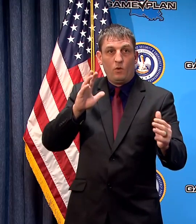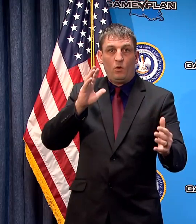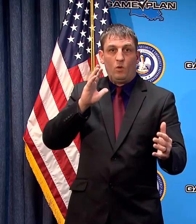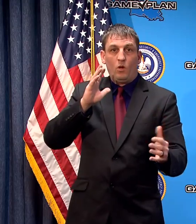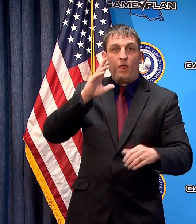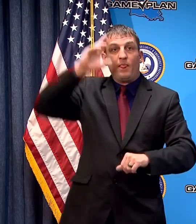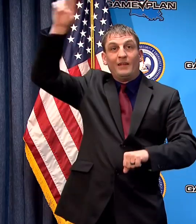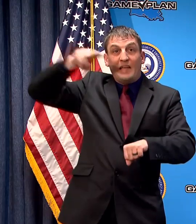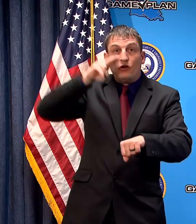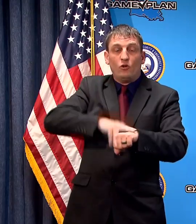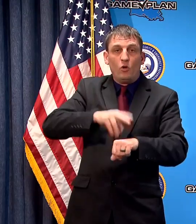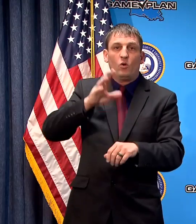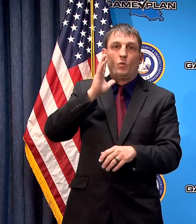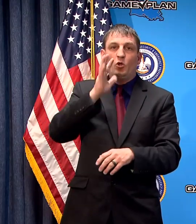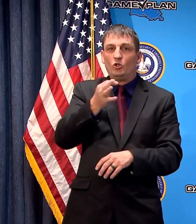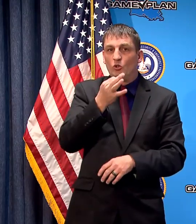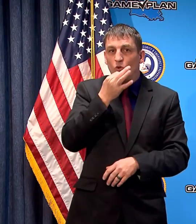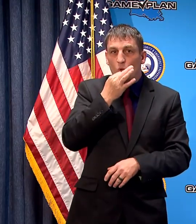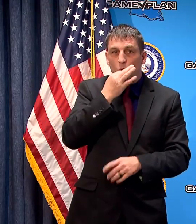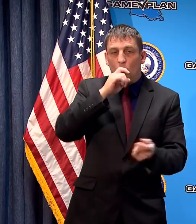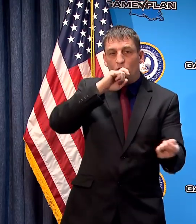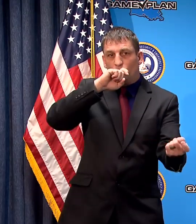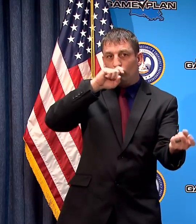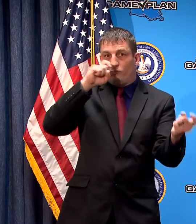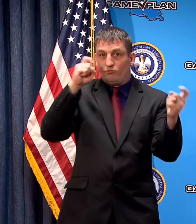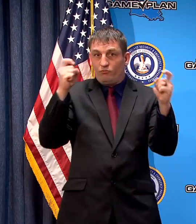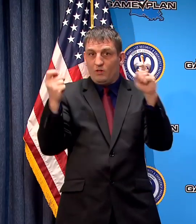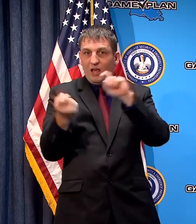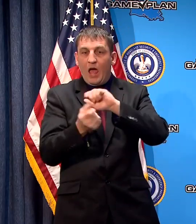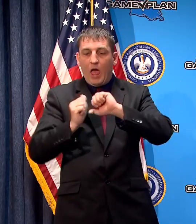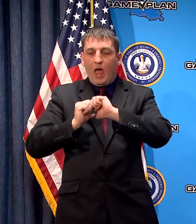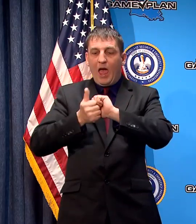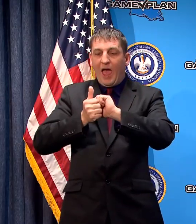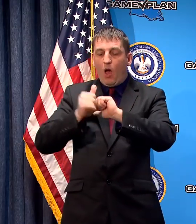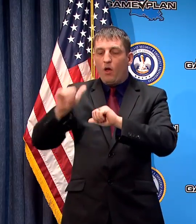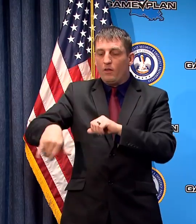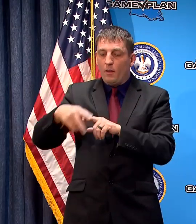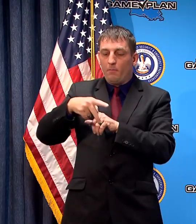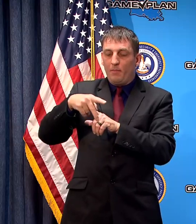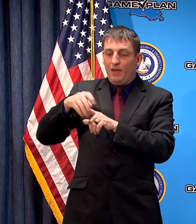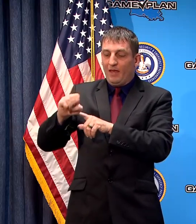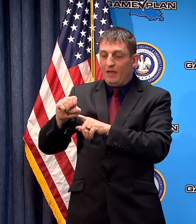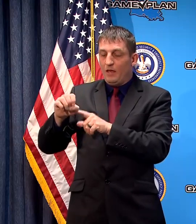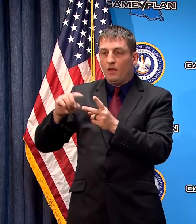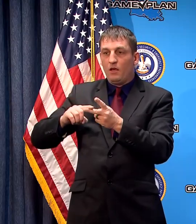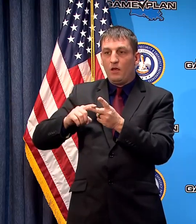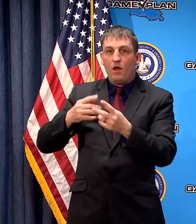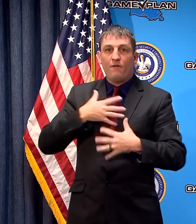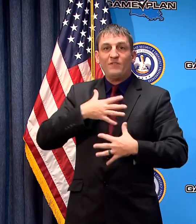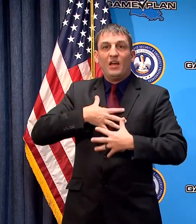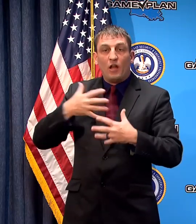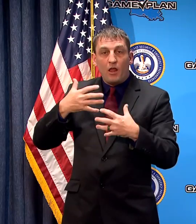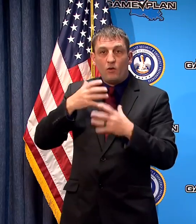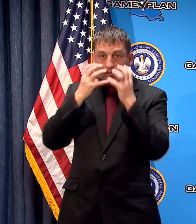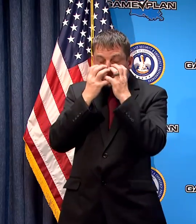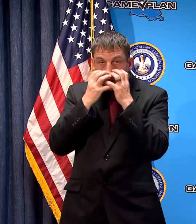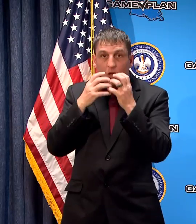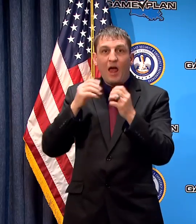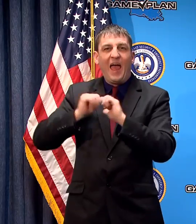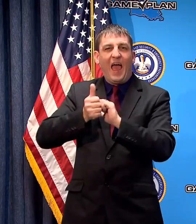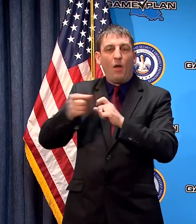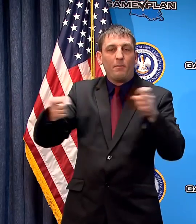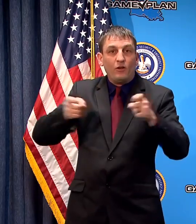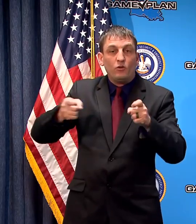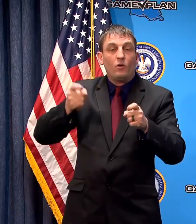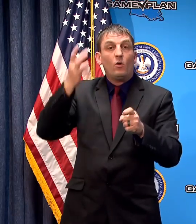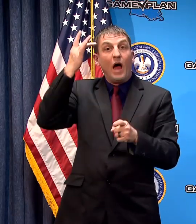nationally soon as to how PPE and ventilators are being managed because quite frankly